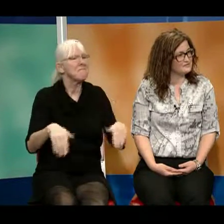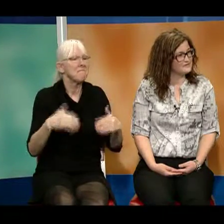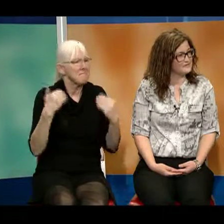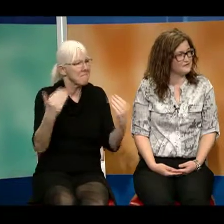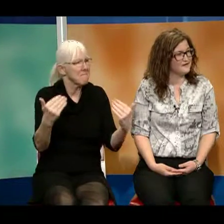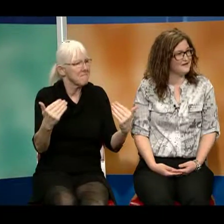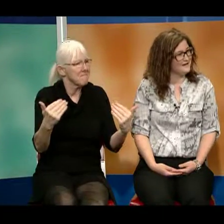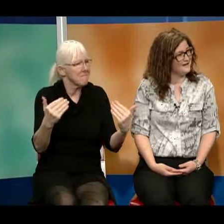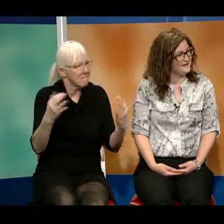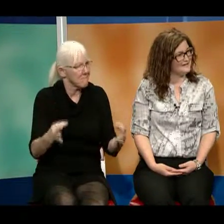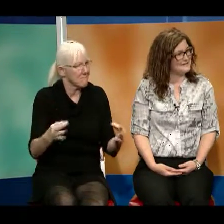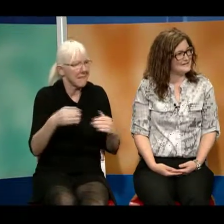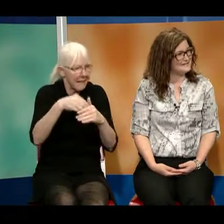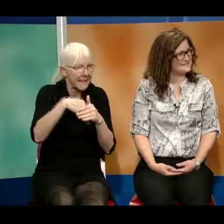So I did it.